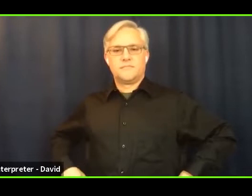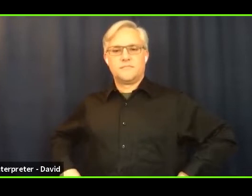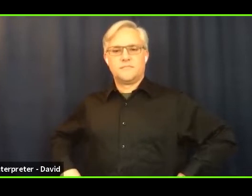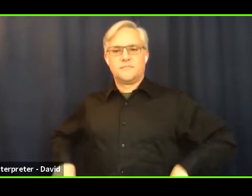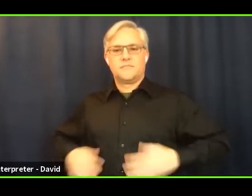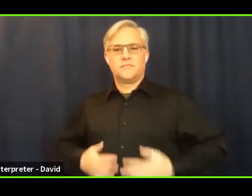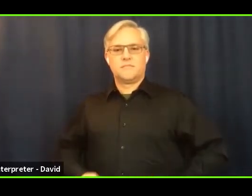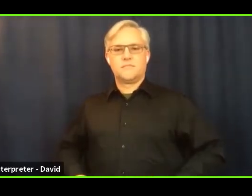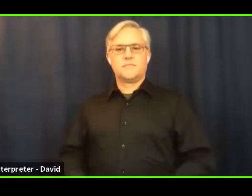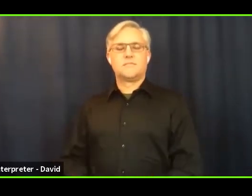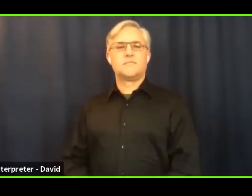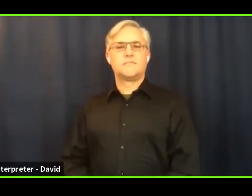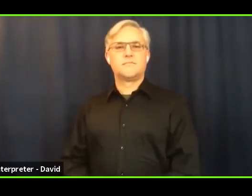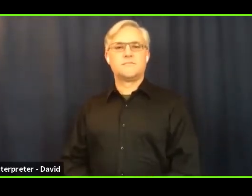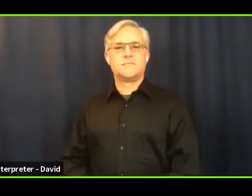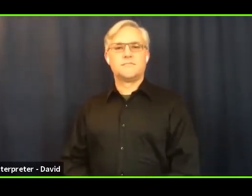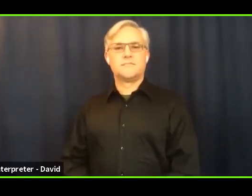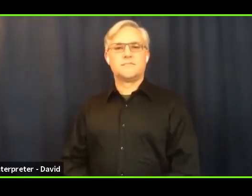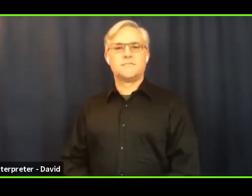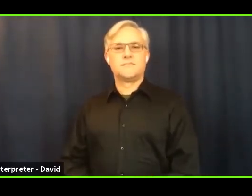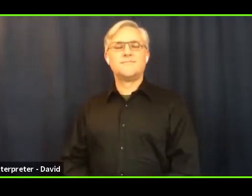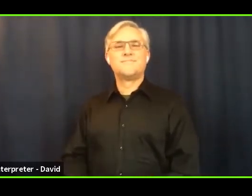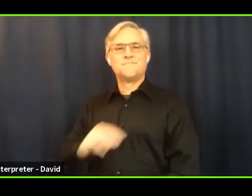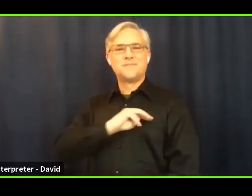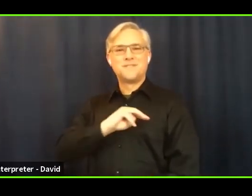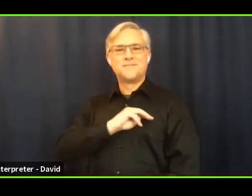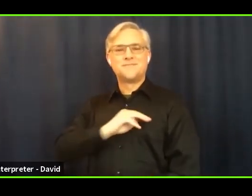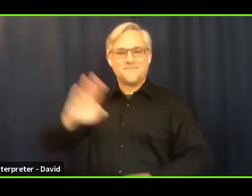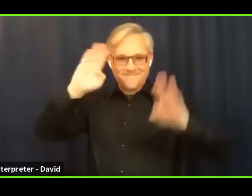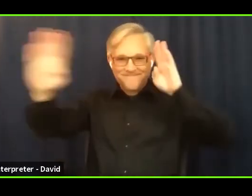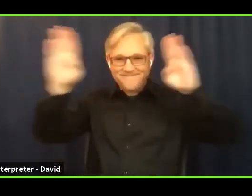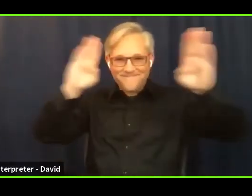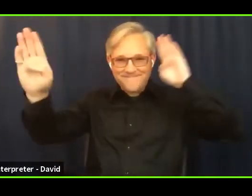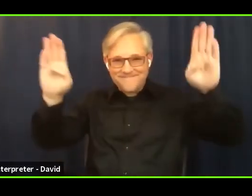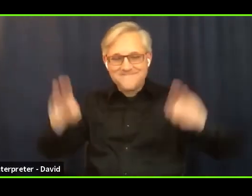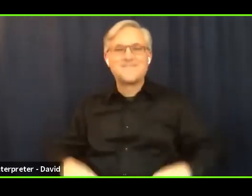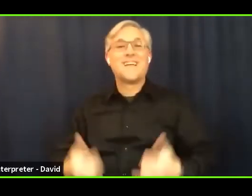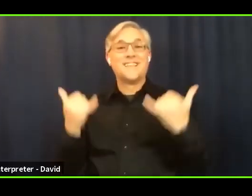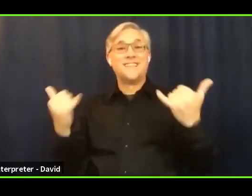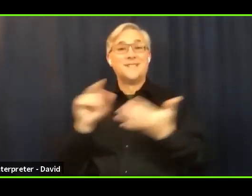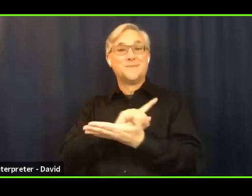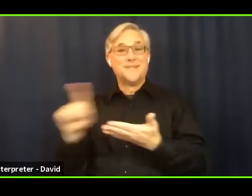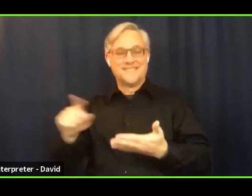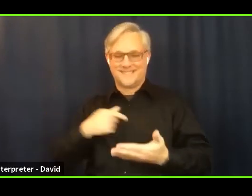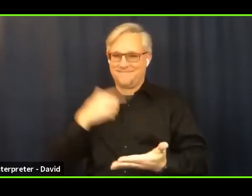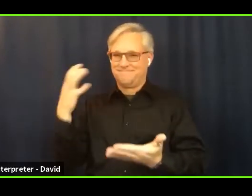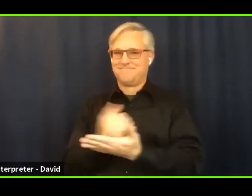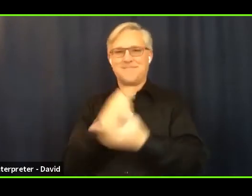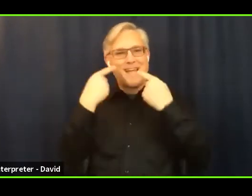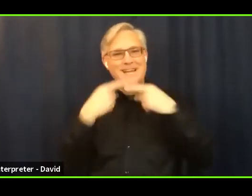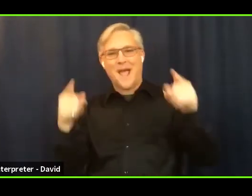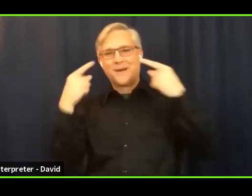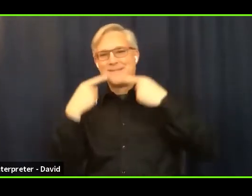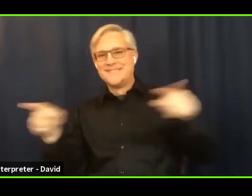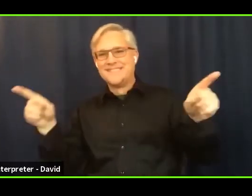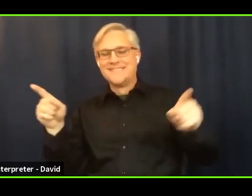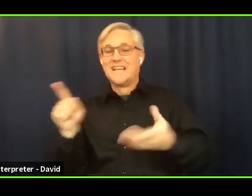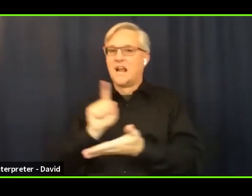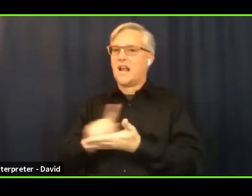Hello, everyone. I have announcements video this week. Last week I forgot to, well, forgot and didn't get it done in time. So